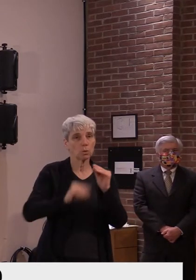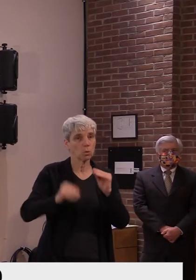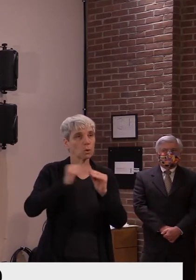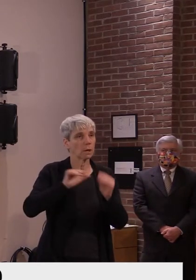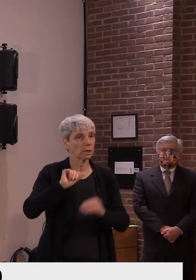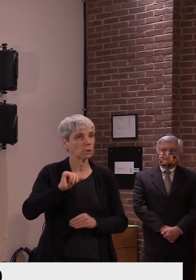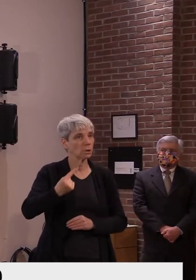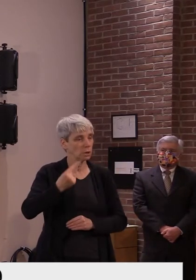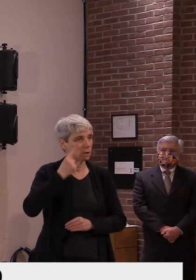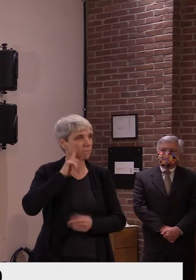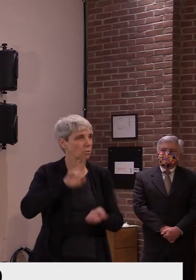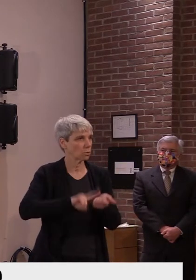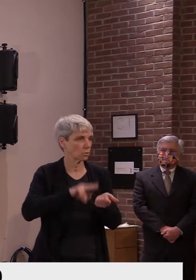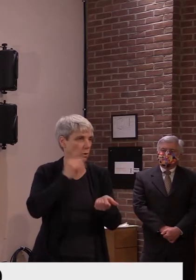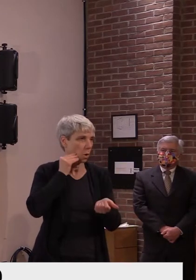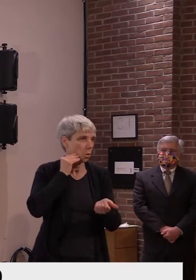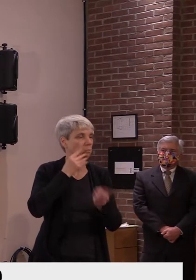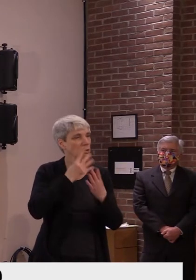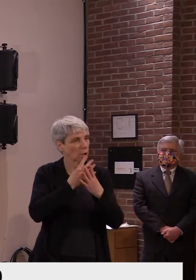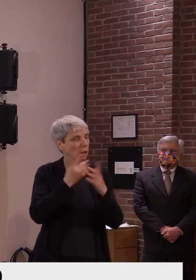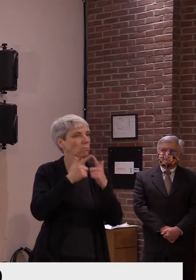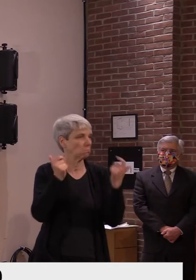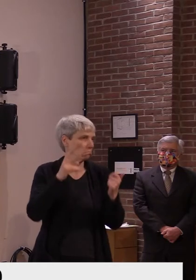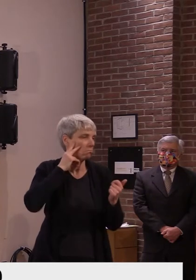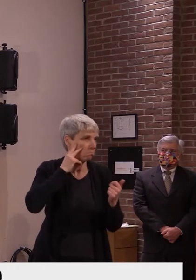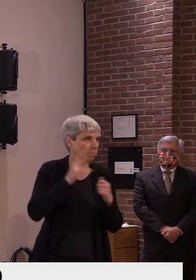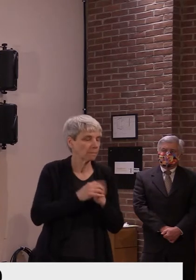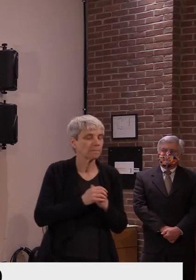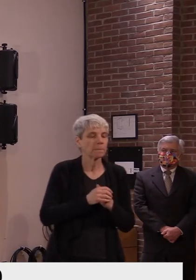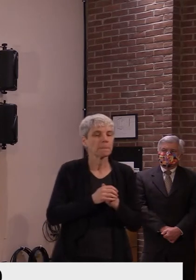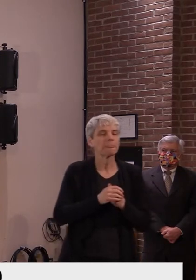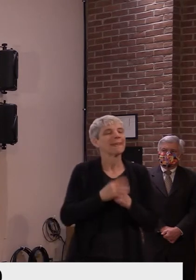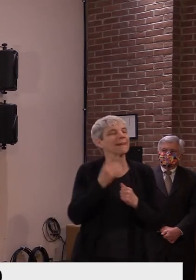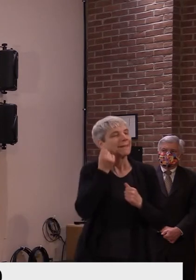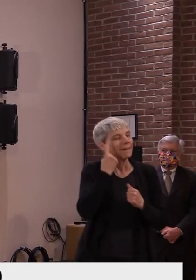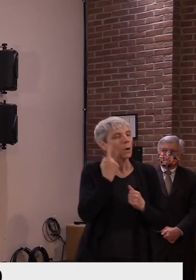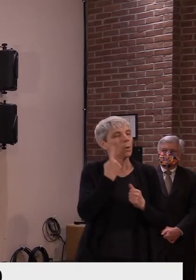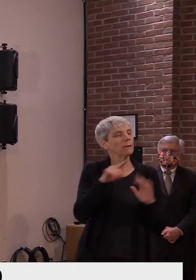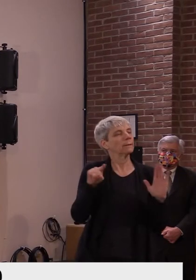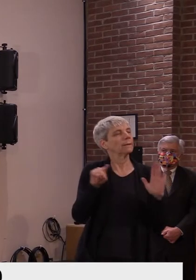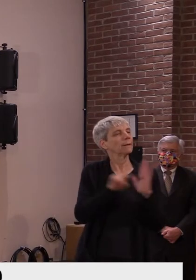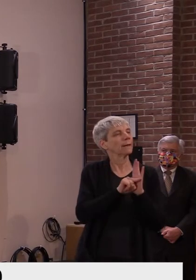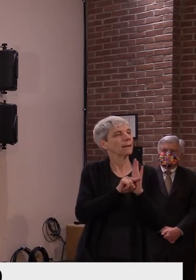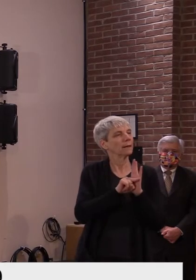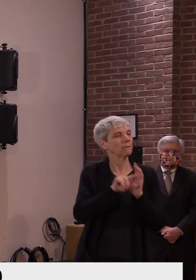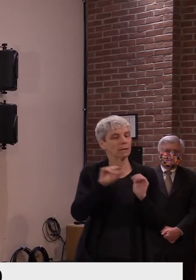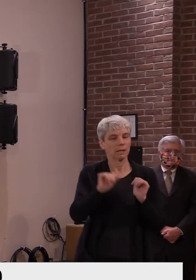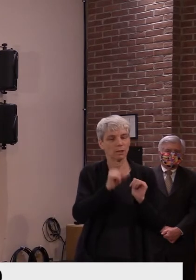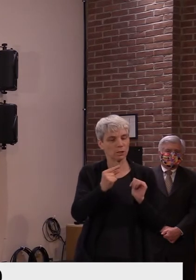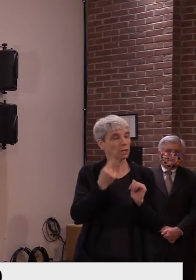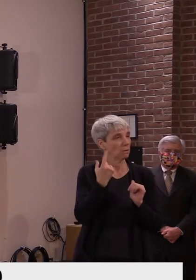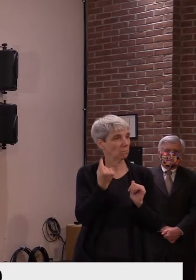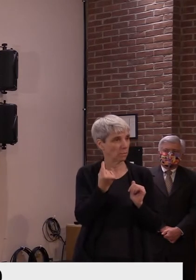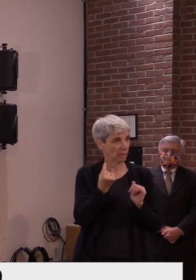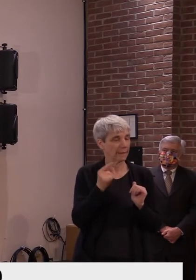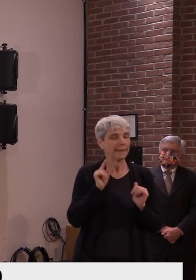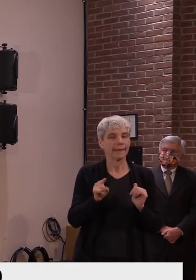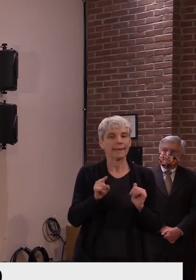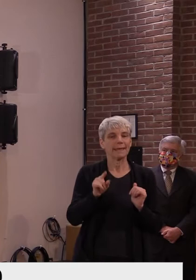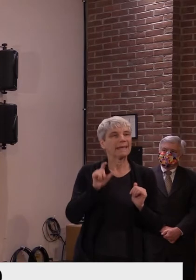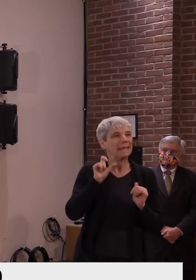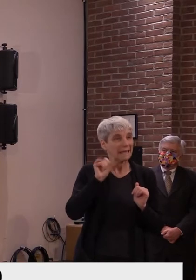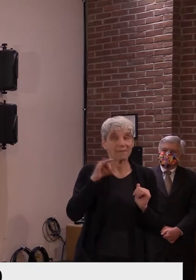The only thing that we have in the back of our mind as a reservation is, can we obtain continued